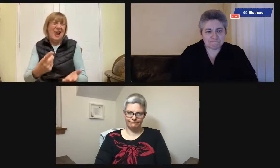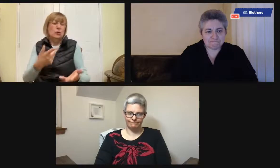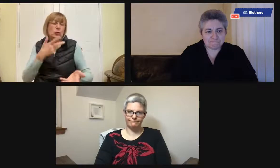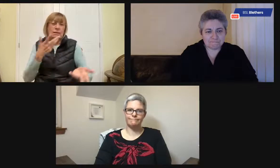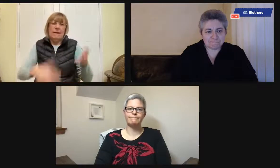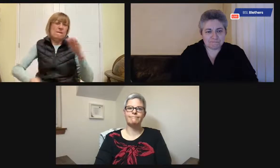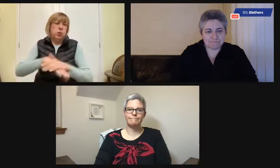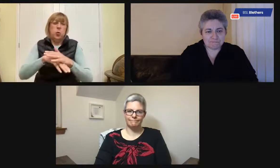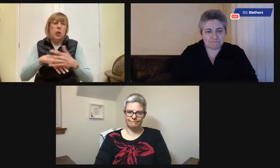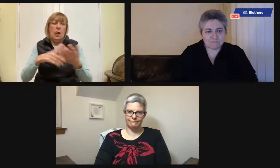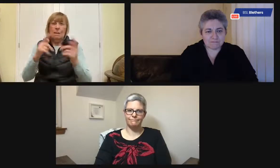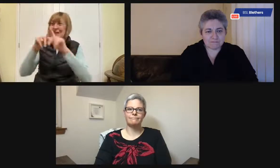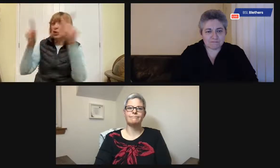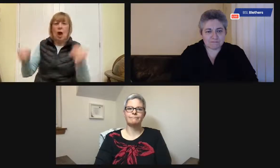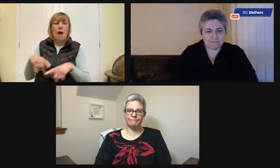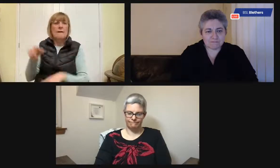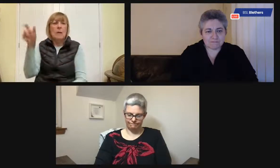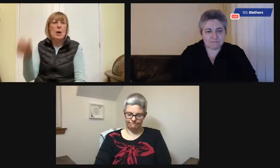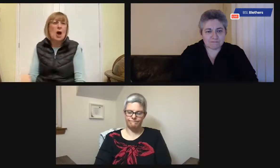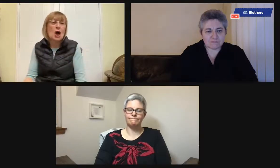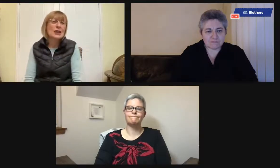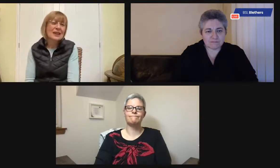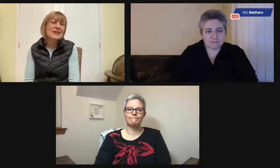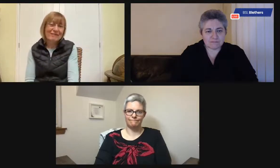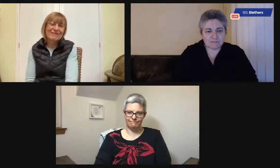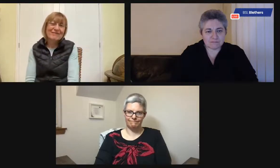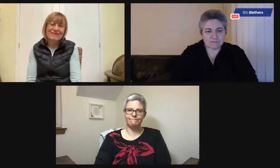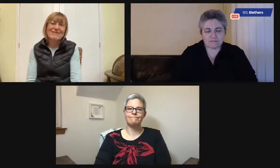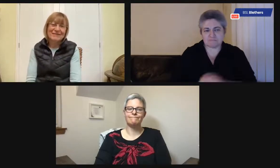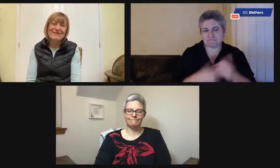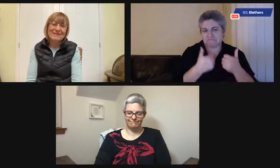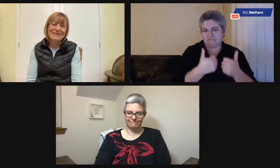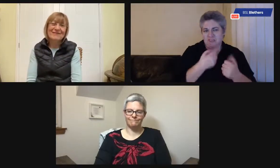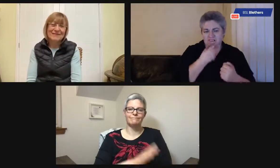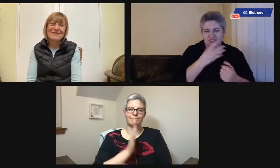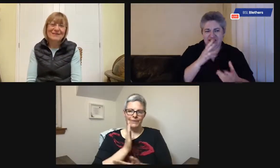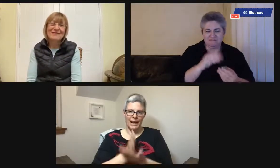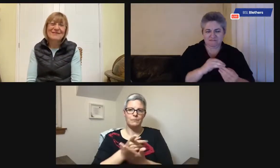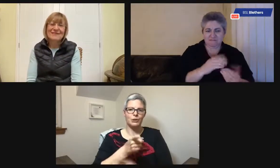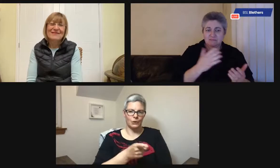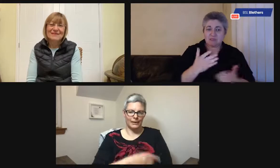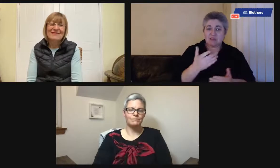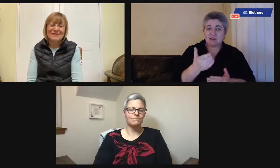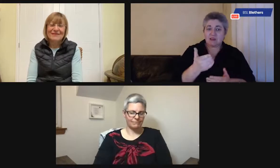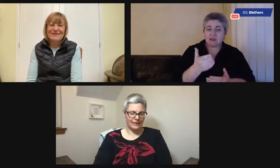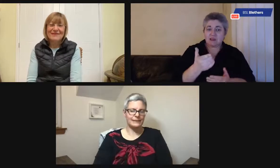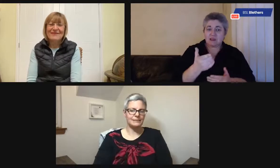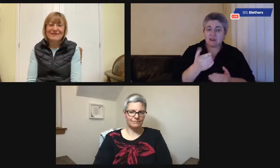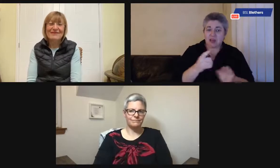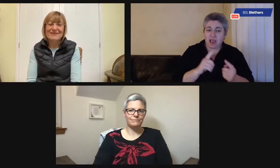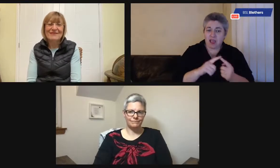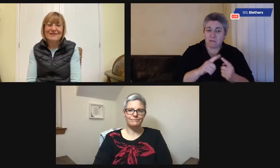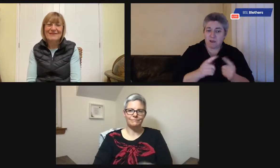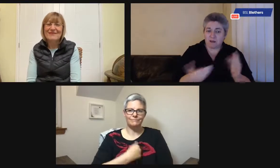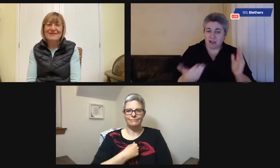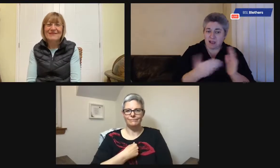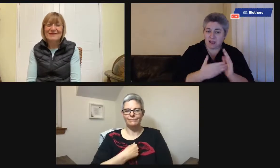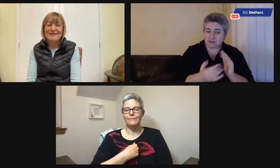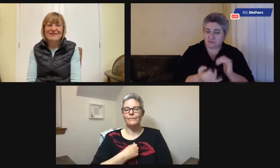just spark a story, spark a connection. can really, photos can really help bring something out of the person.